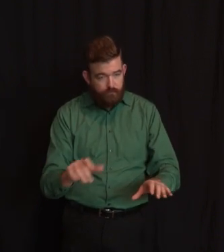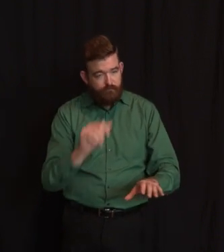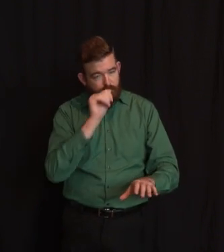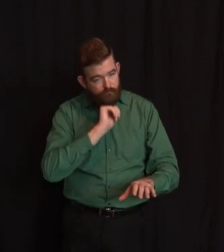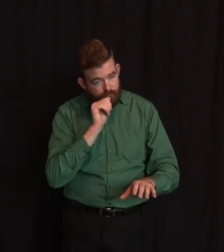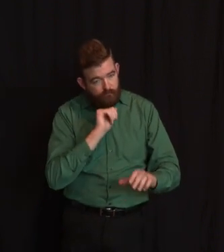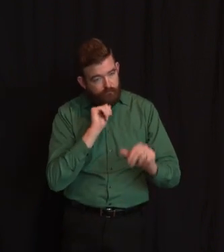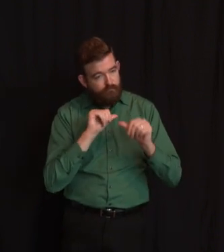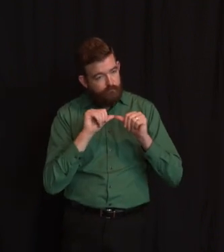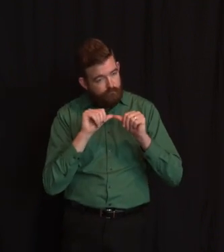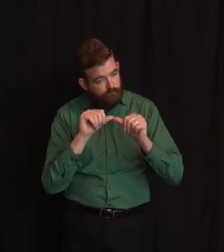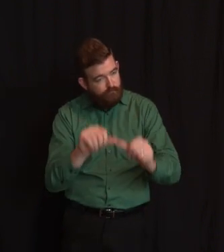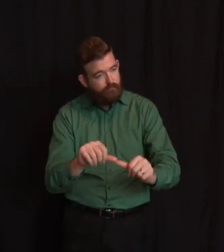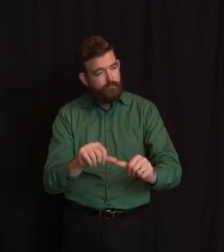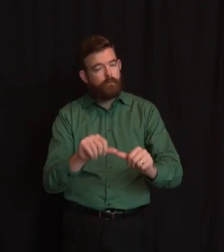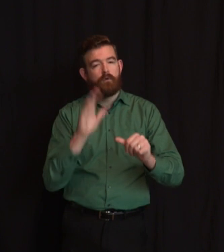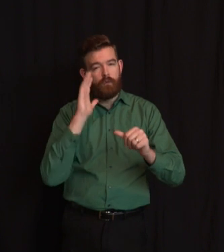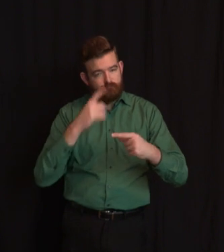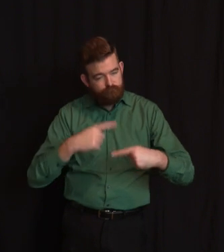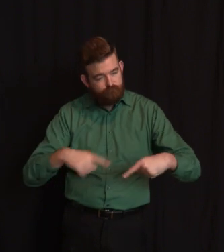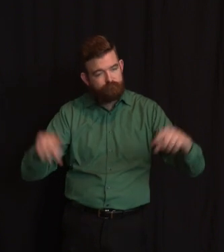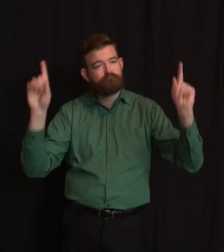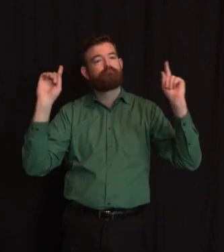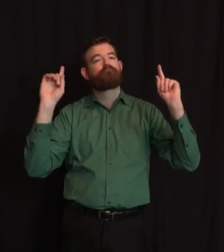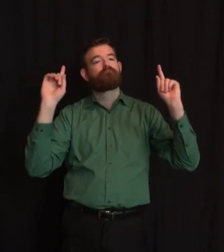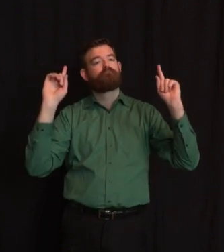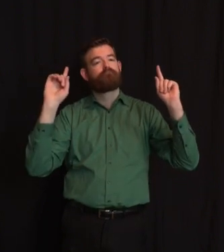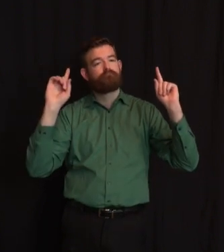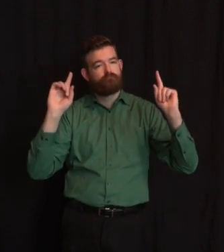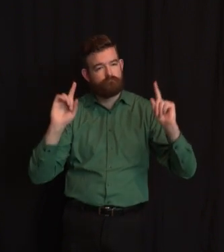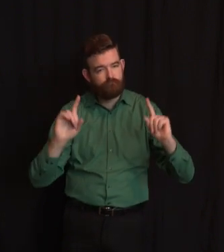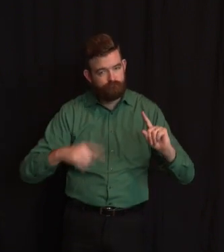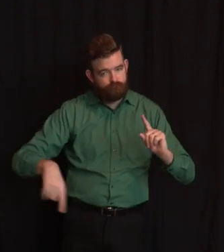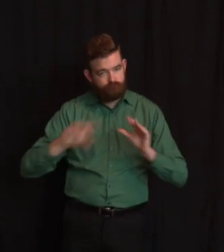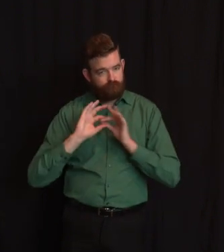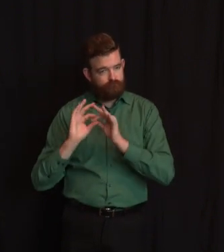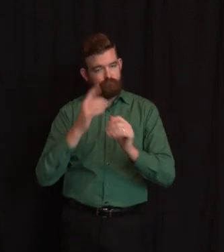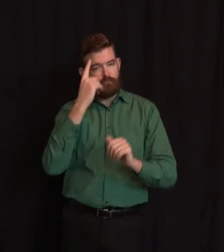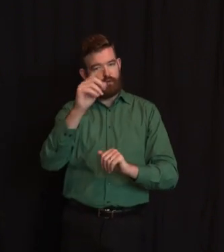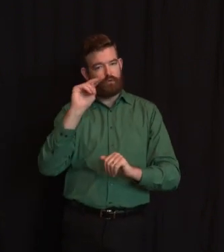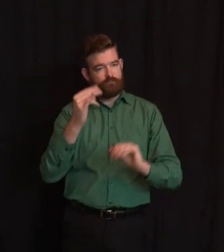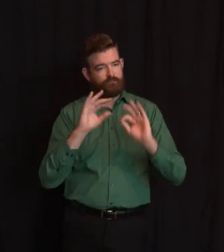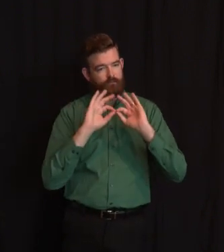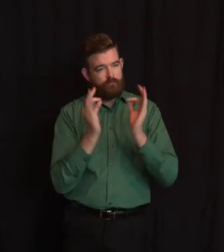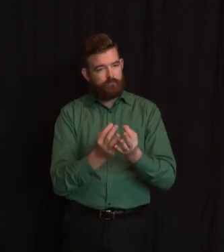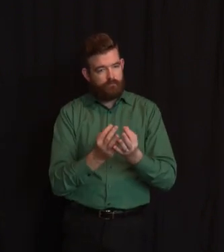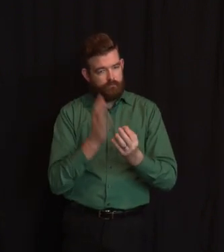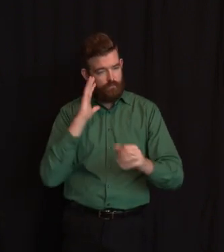we will win this war. We will beat this virus and we will be together again. Bless you all.